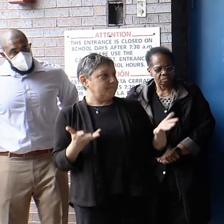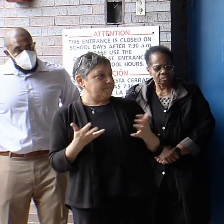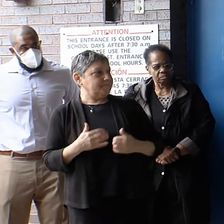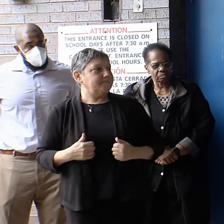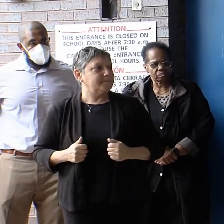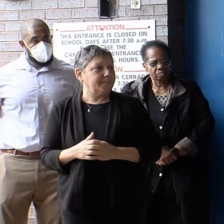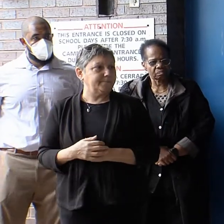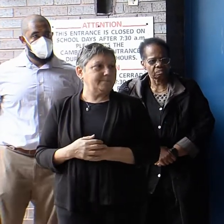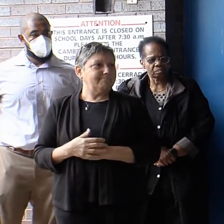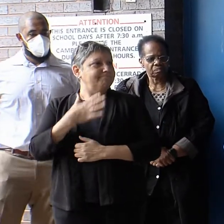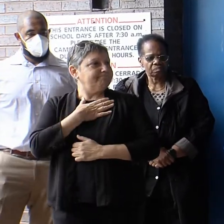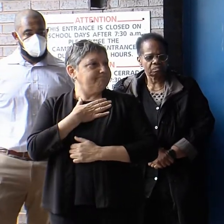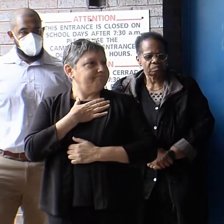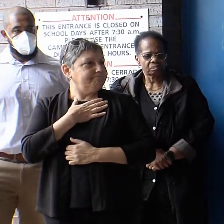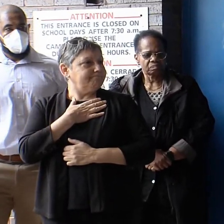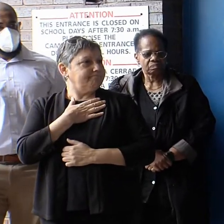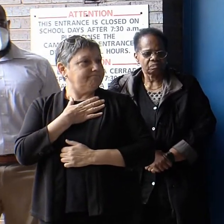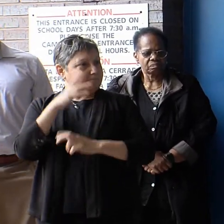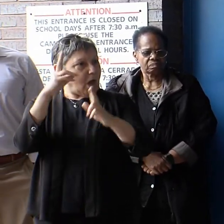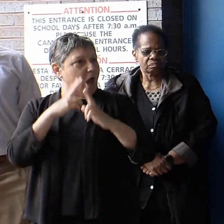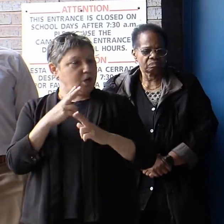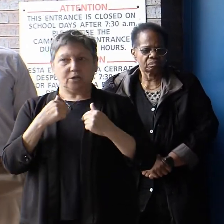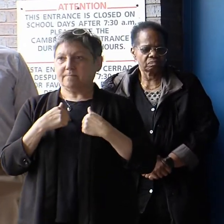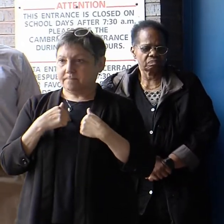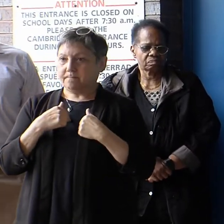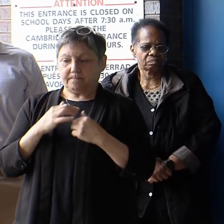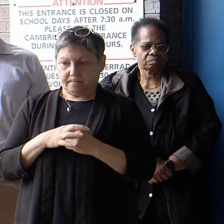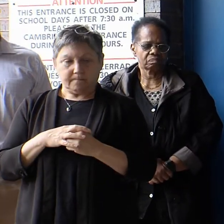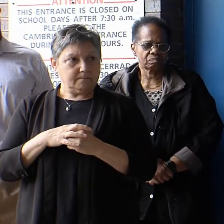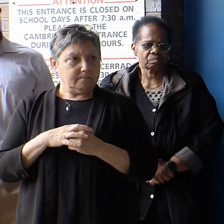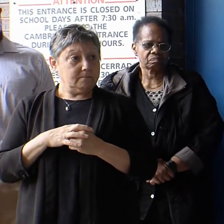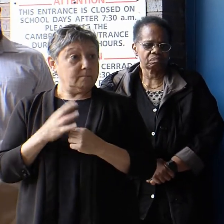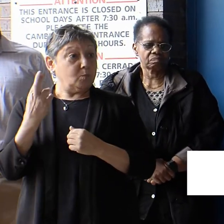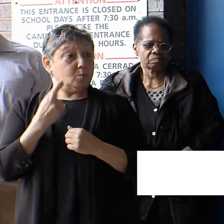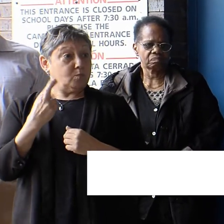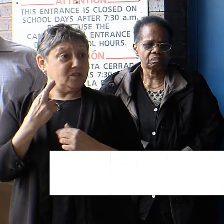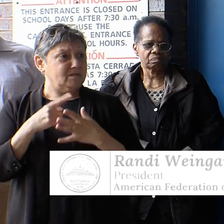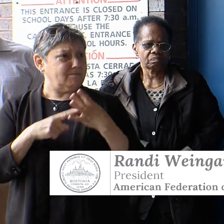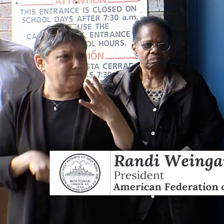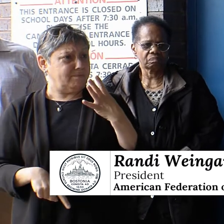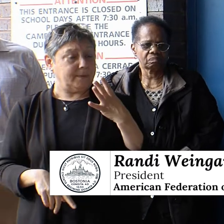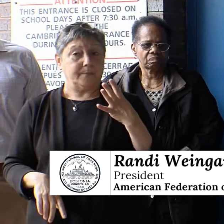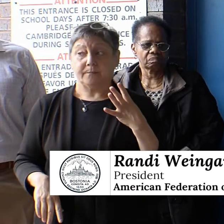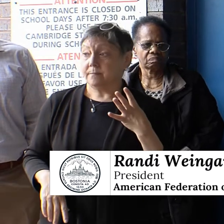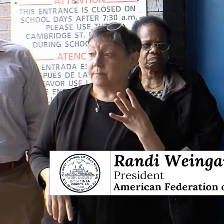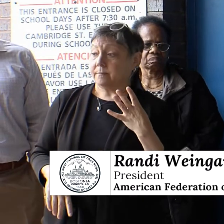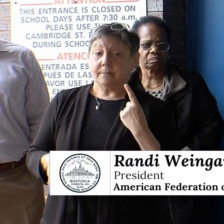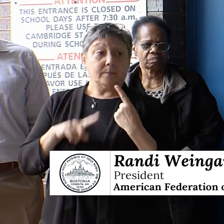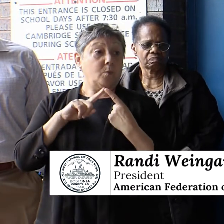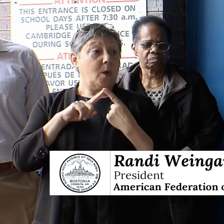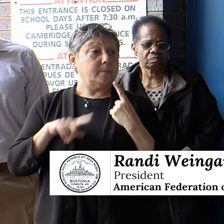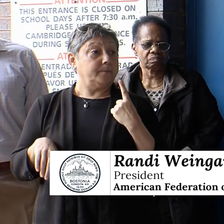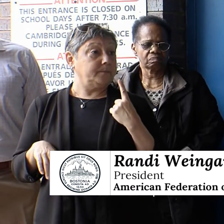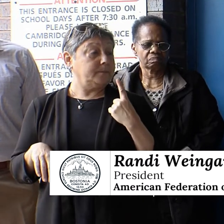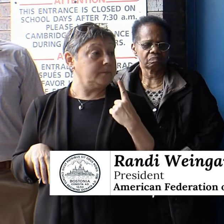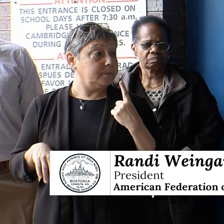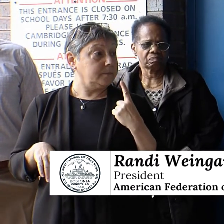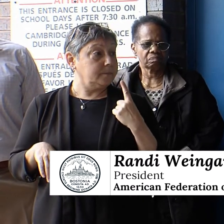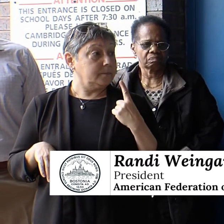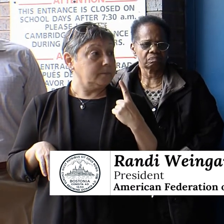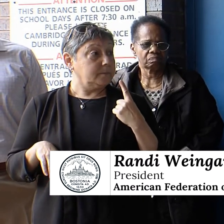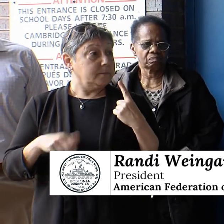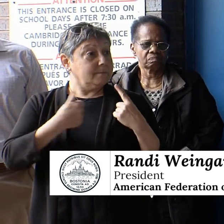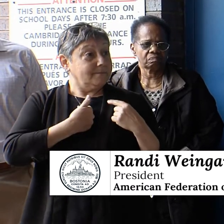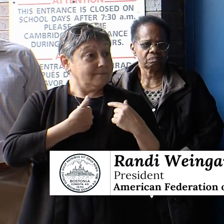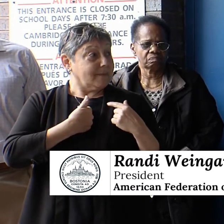So I'm honored to be here for many different reasons. Number one, I am a